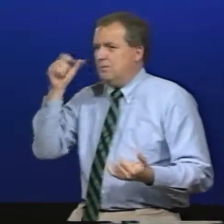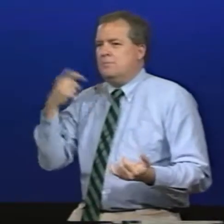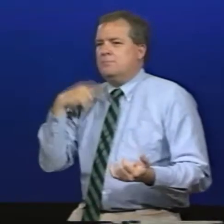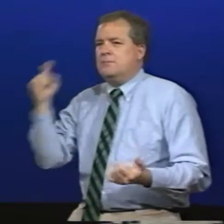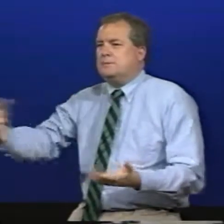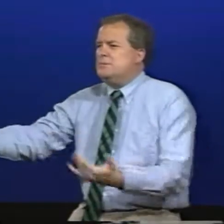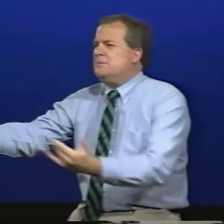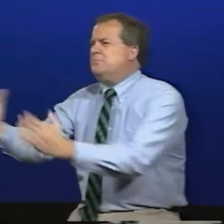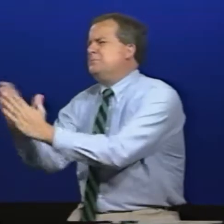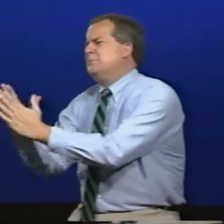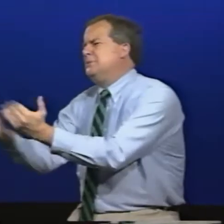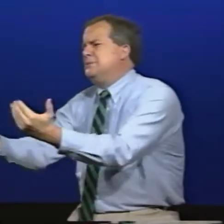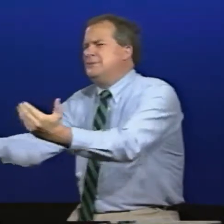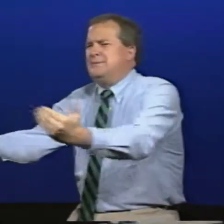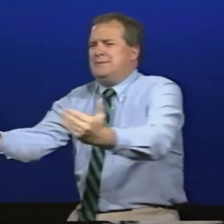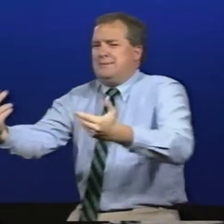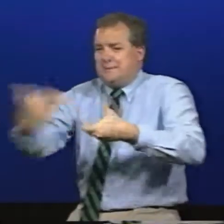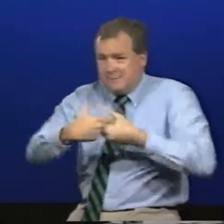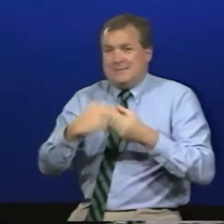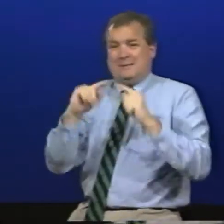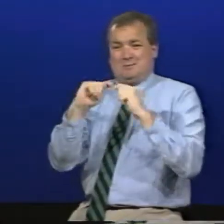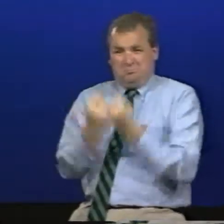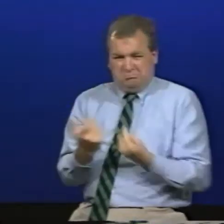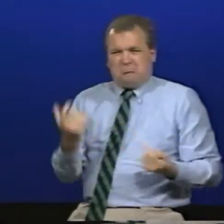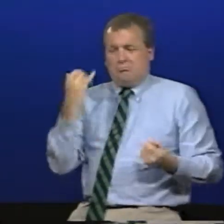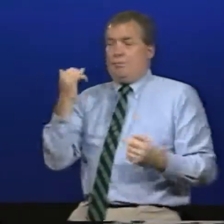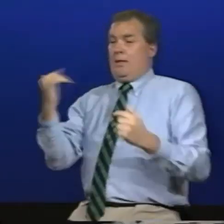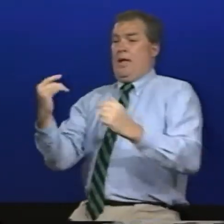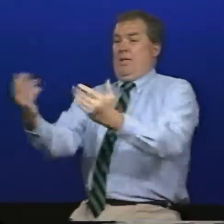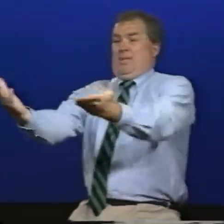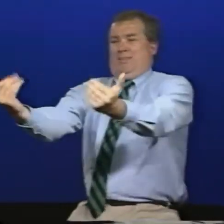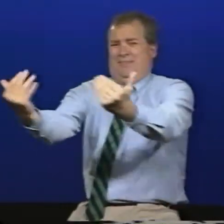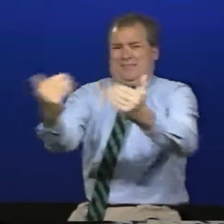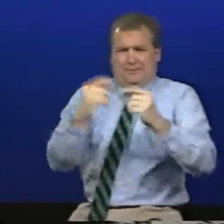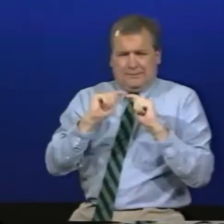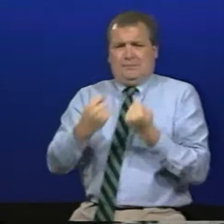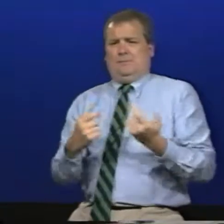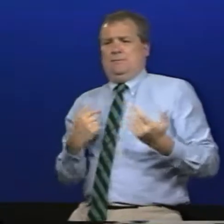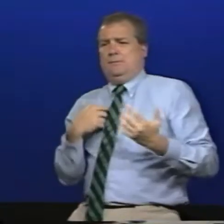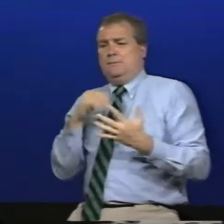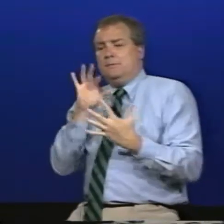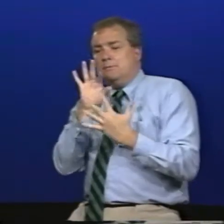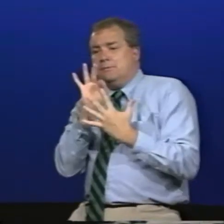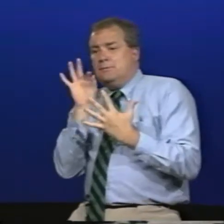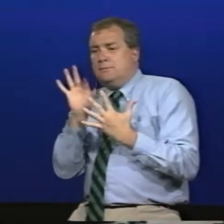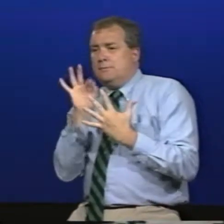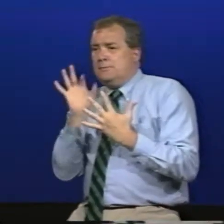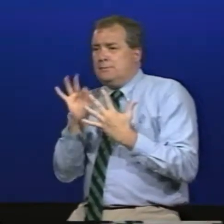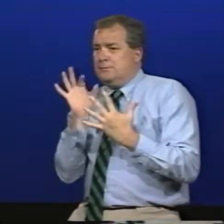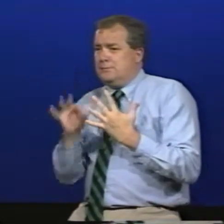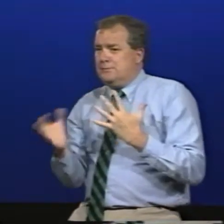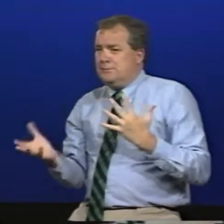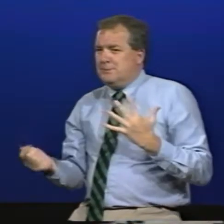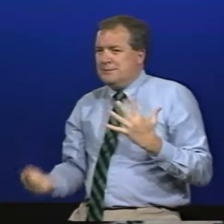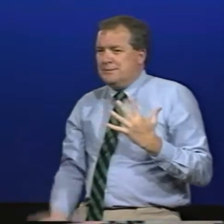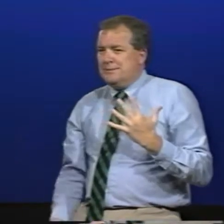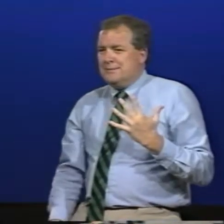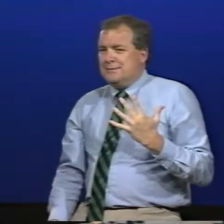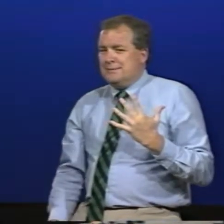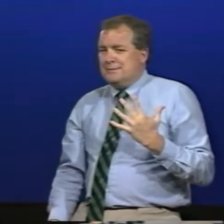level they always had tons of people to choose from and it's a much more difficult process to pull together an adult team and then when you look at what